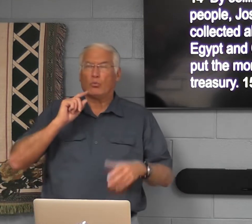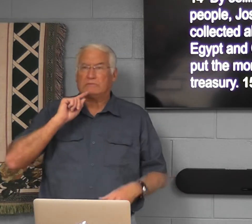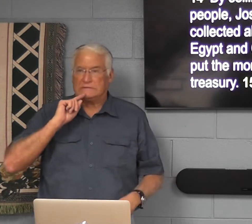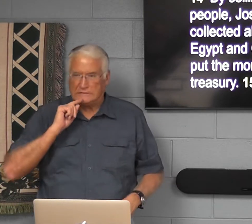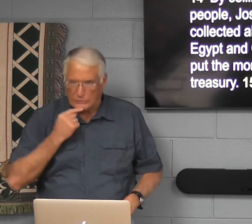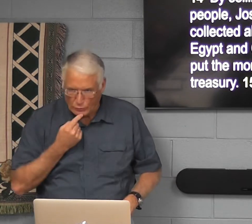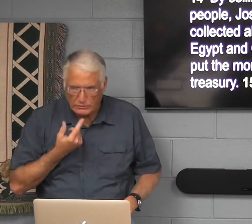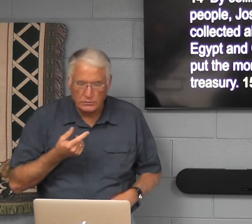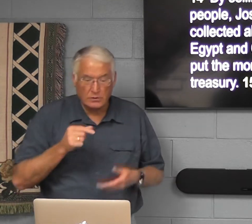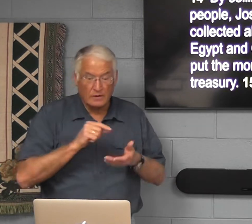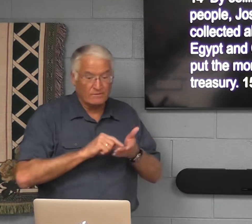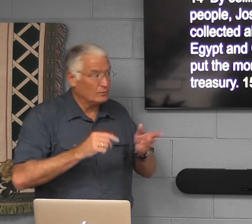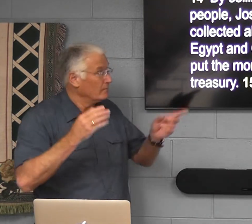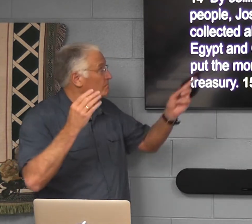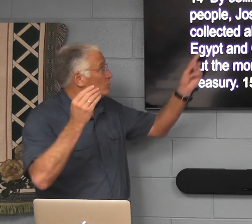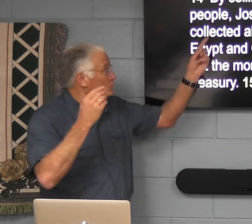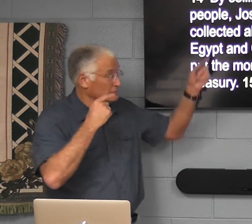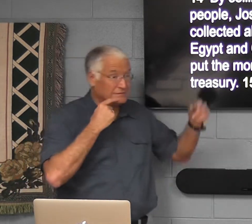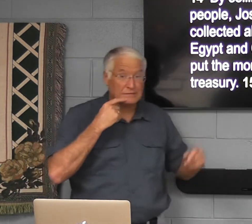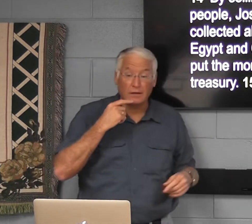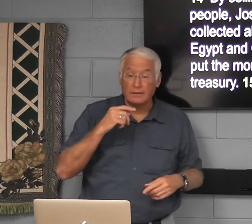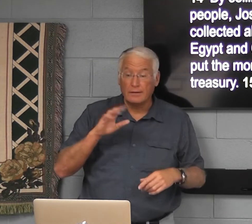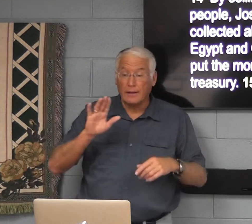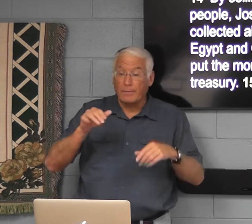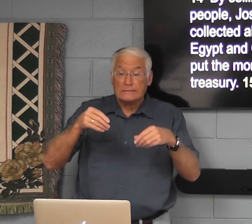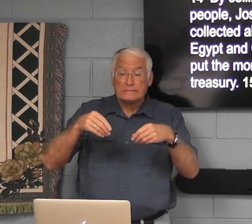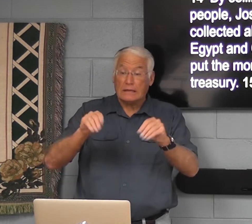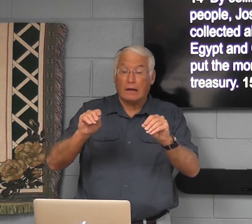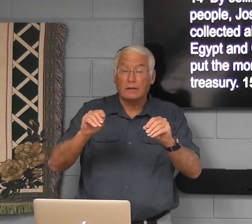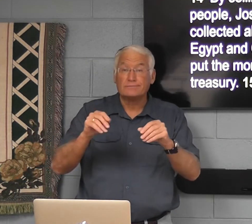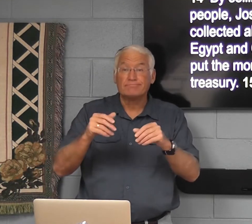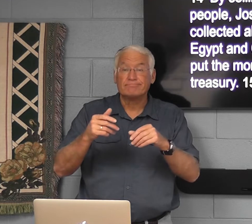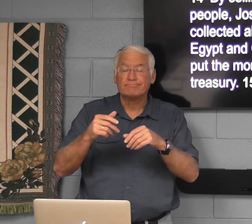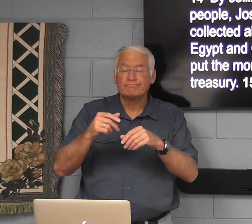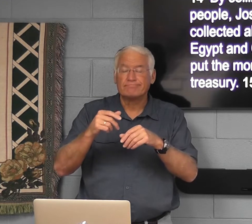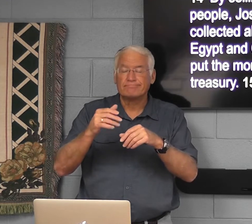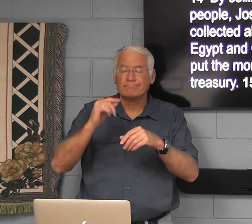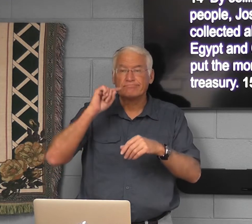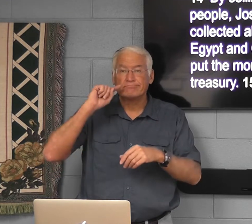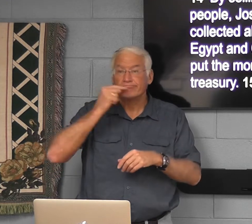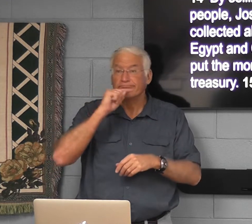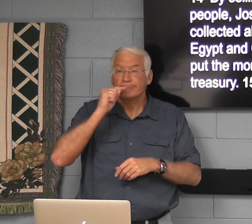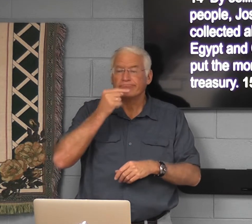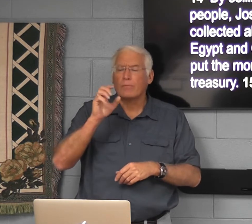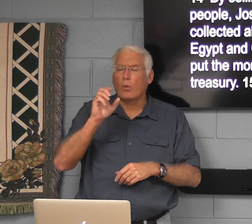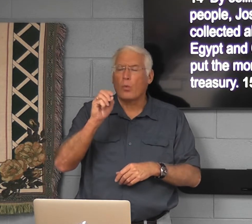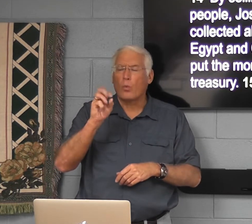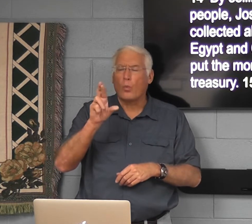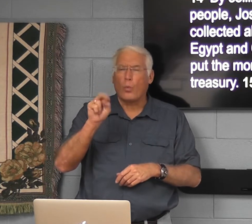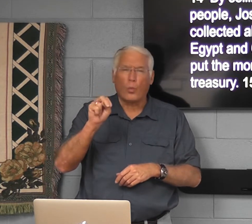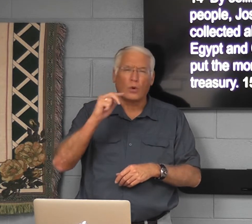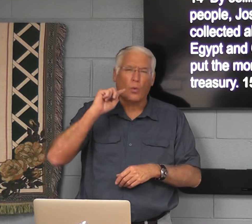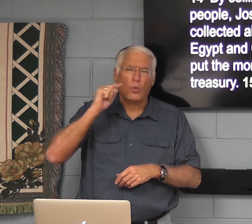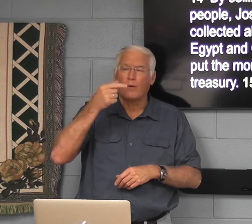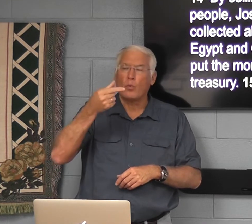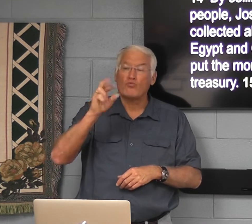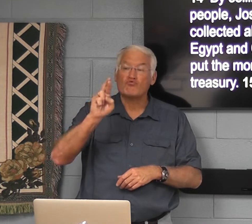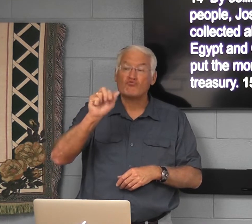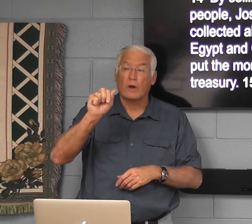So it was so severe that selling grain, such as corn,